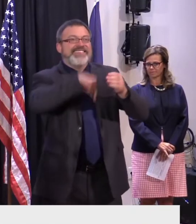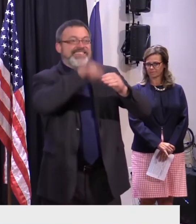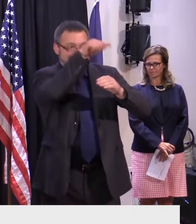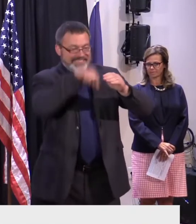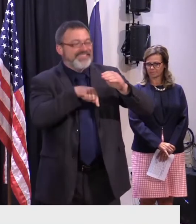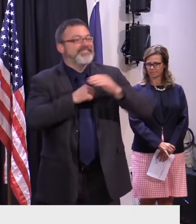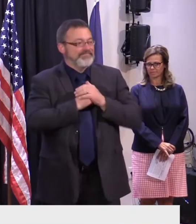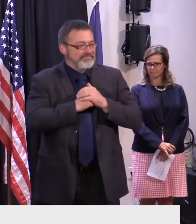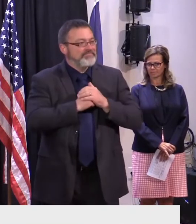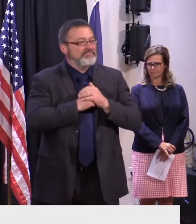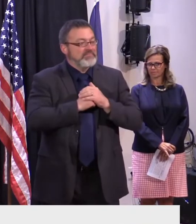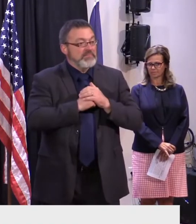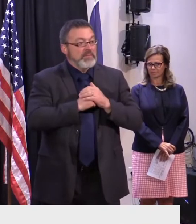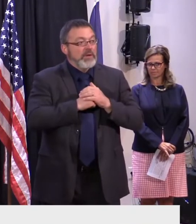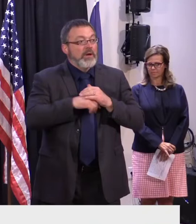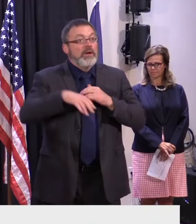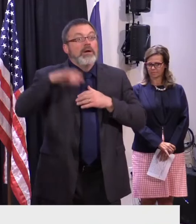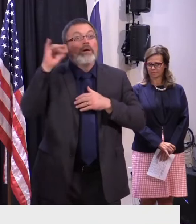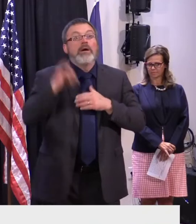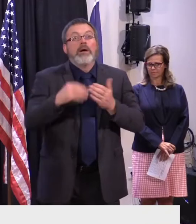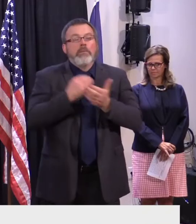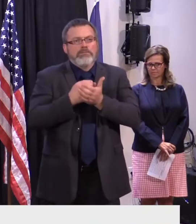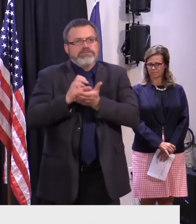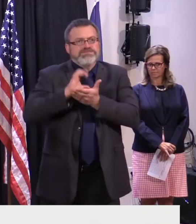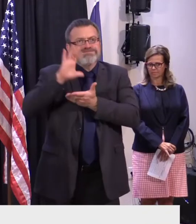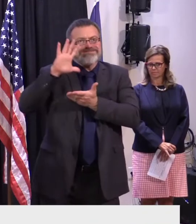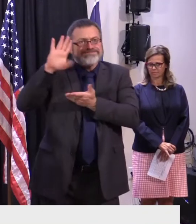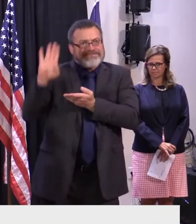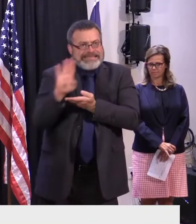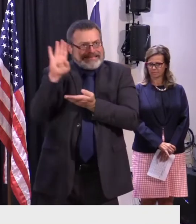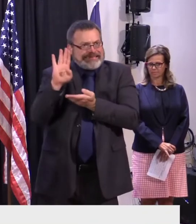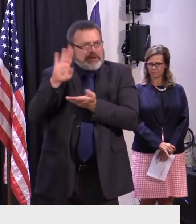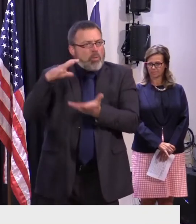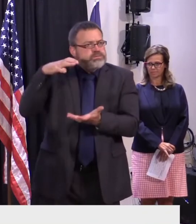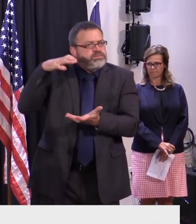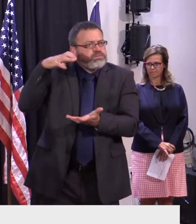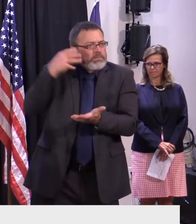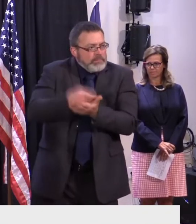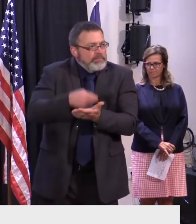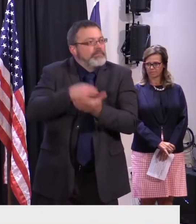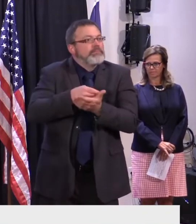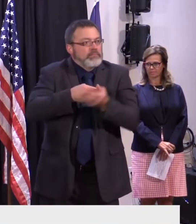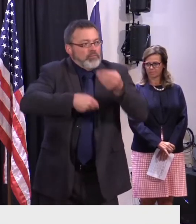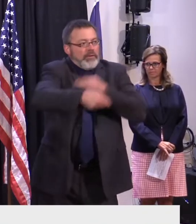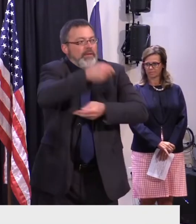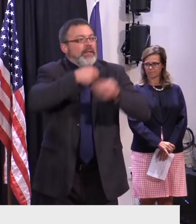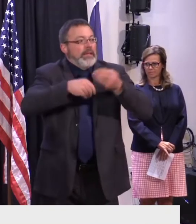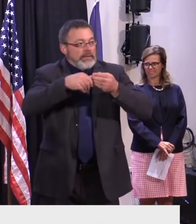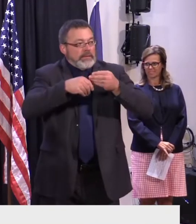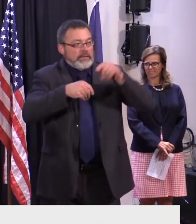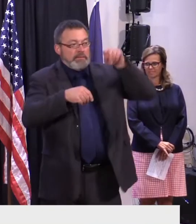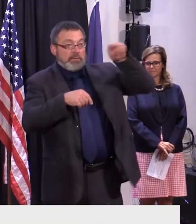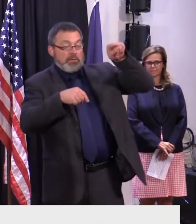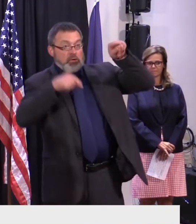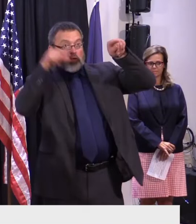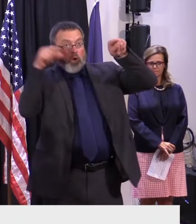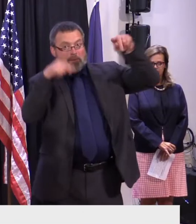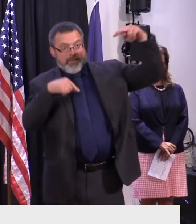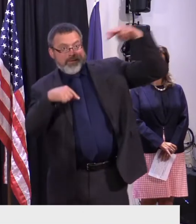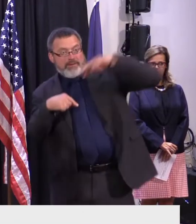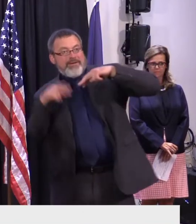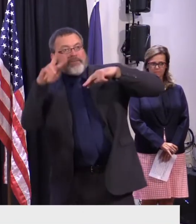is Vermont's largest international trading partner and we're Quebec's second largest economic partner in New England.